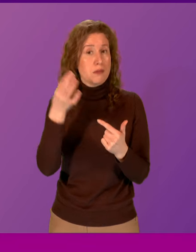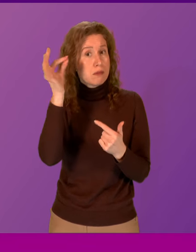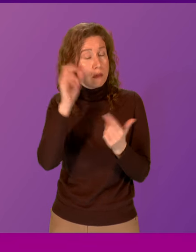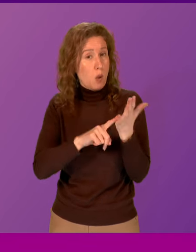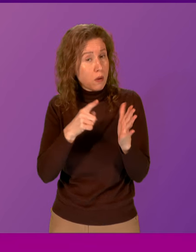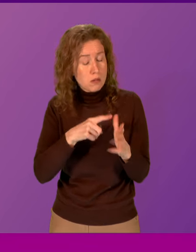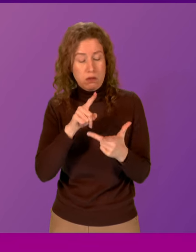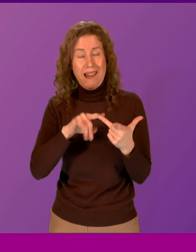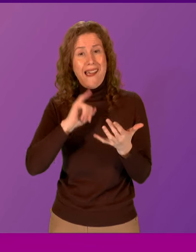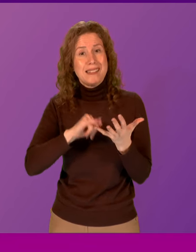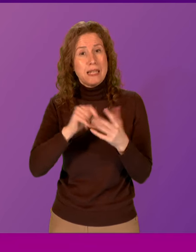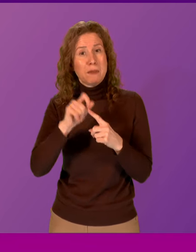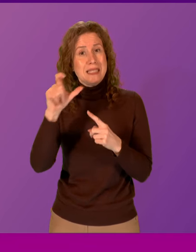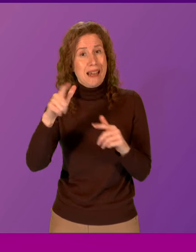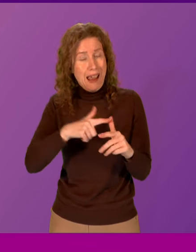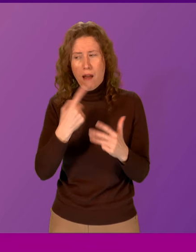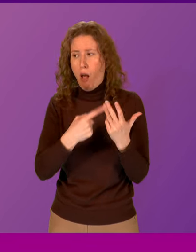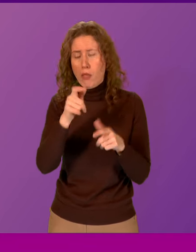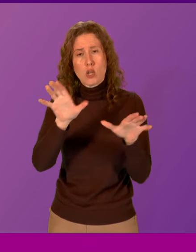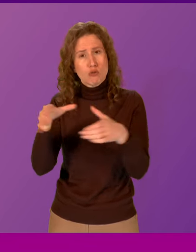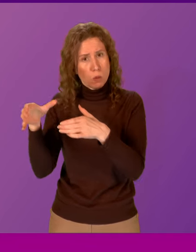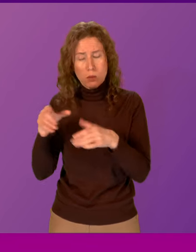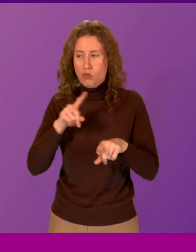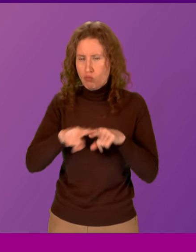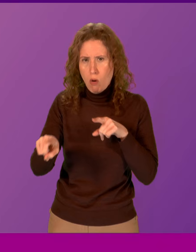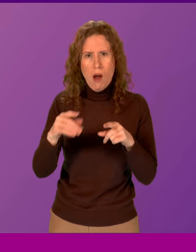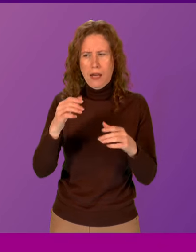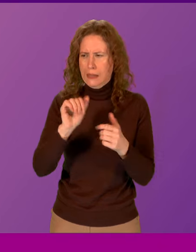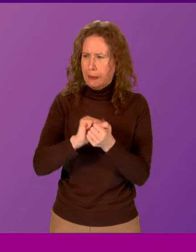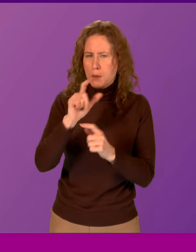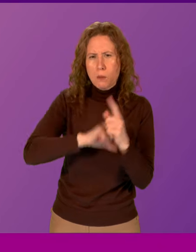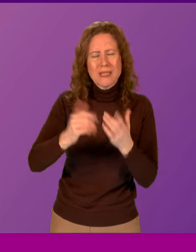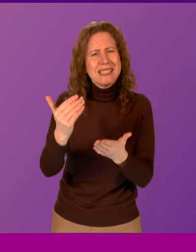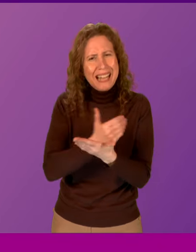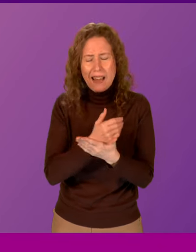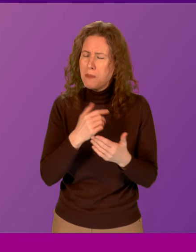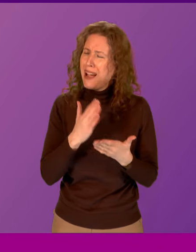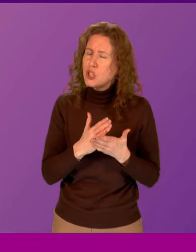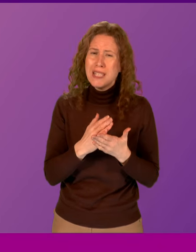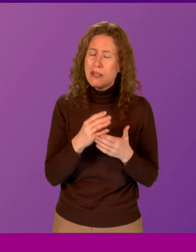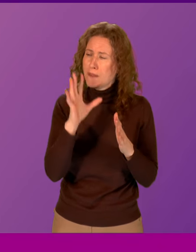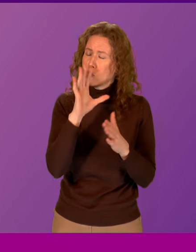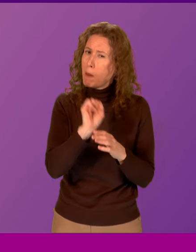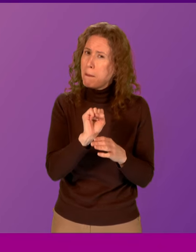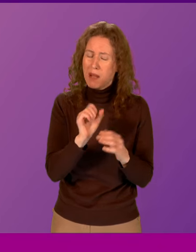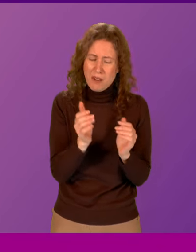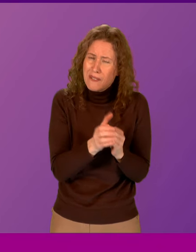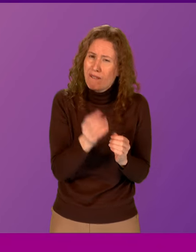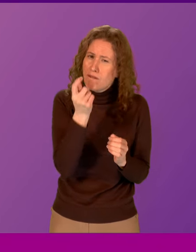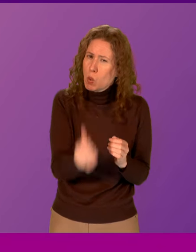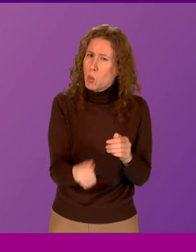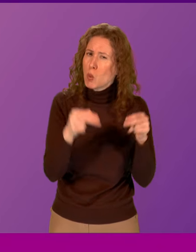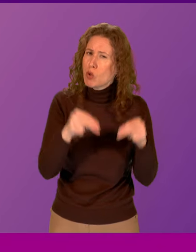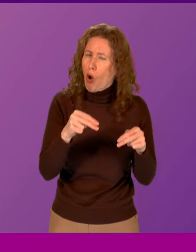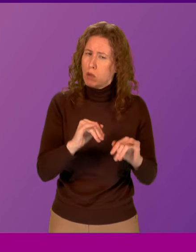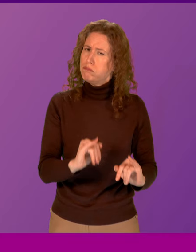SSPCA, and indeed other relevant interests to keep communities safe from the very small minority. we should be clear about that. It's a very small minority